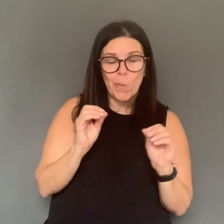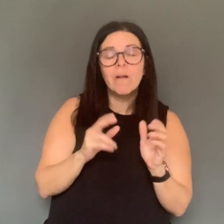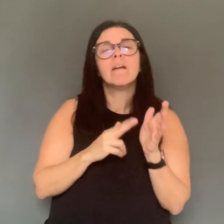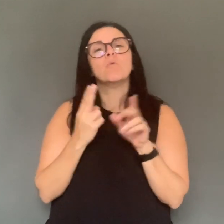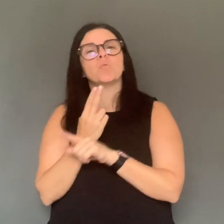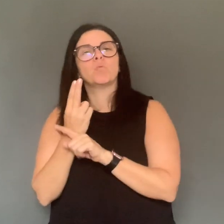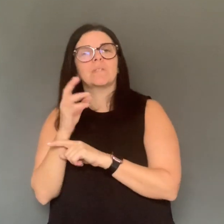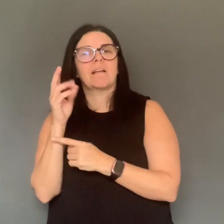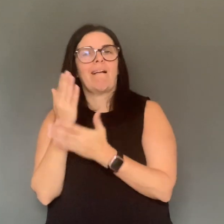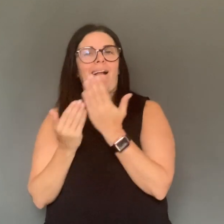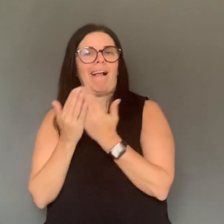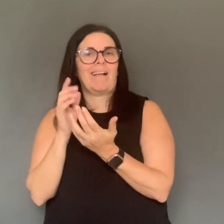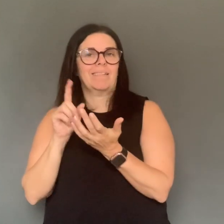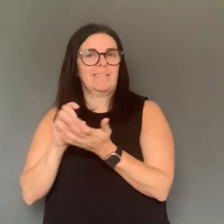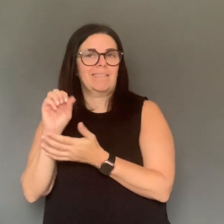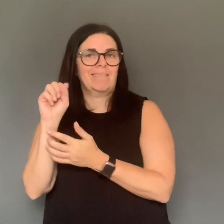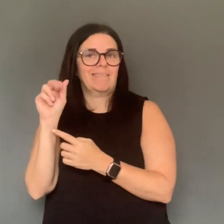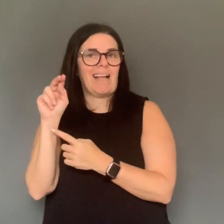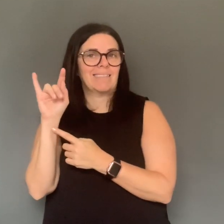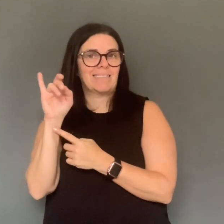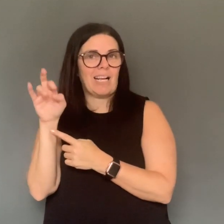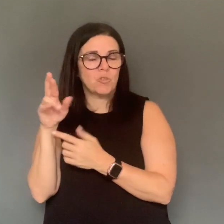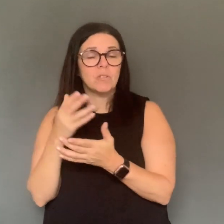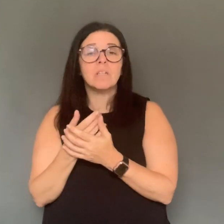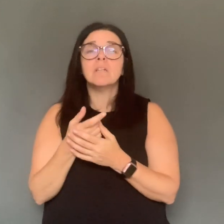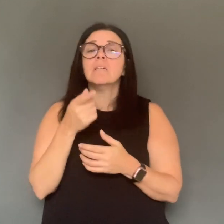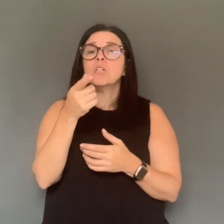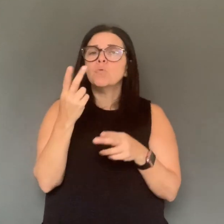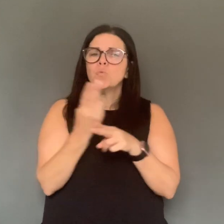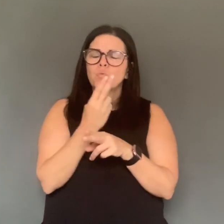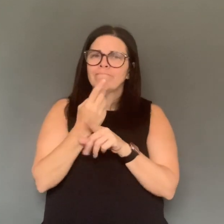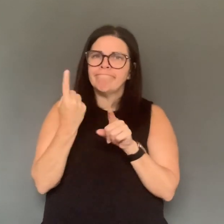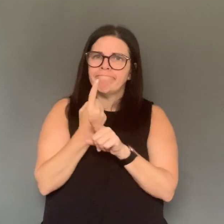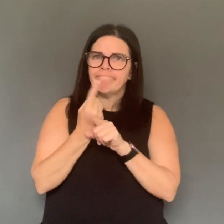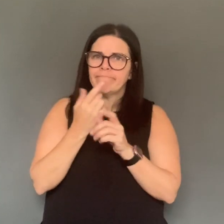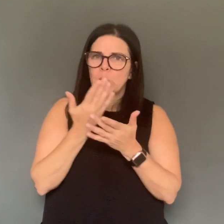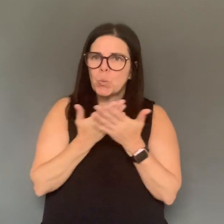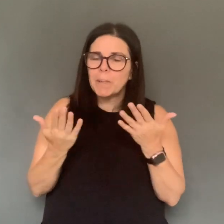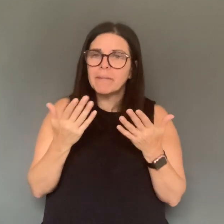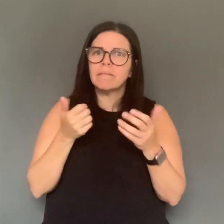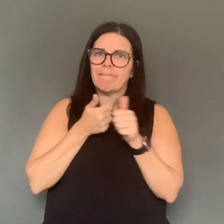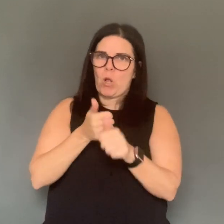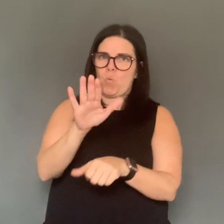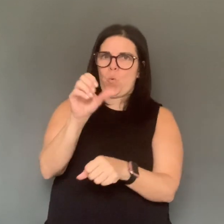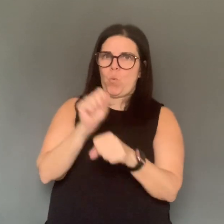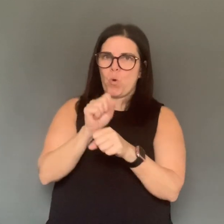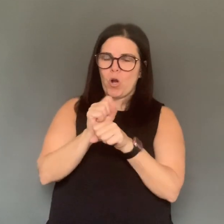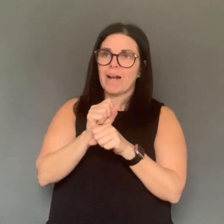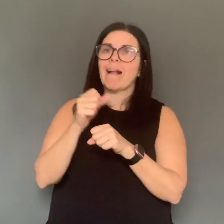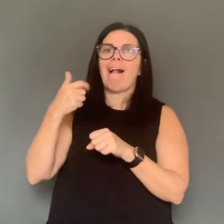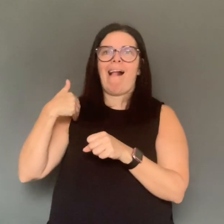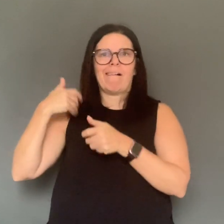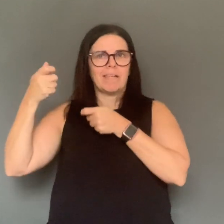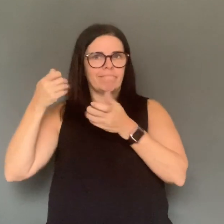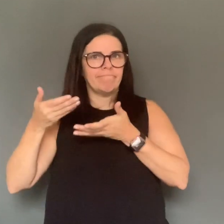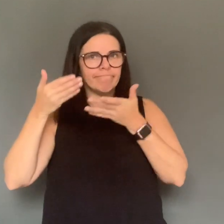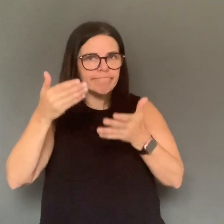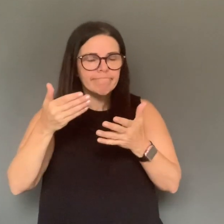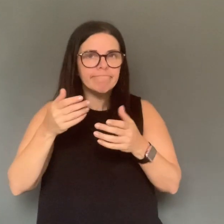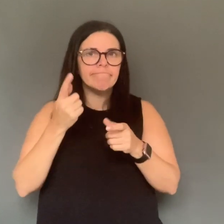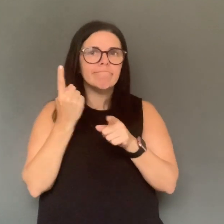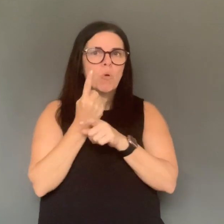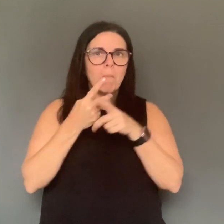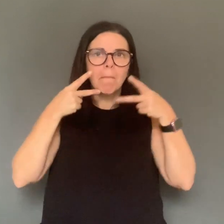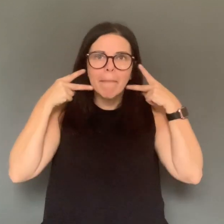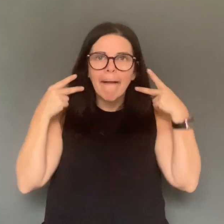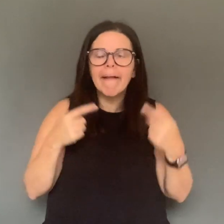as per infection prevention and control guidance. Break the chain of transmission by not contracting it the first place. And even if